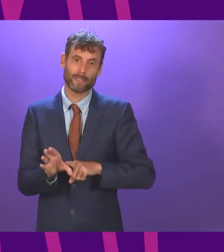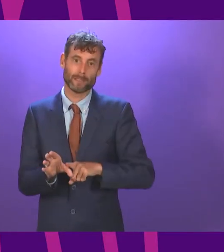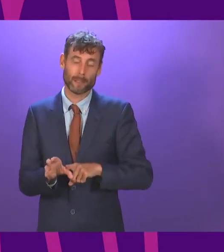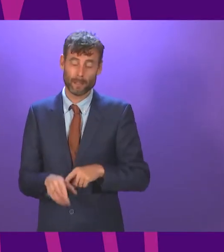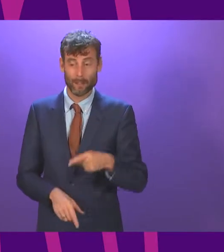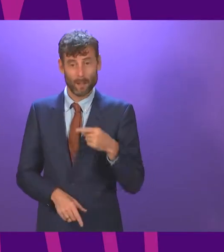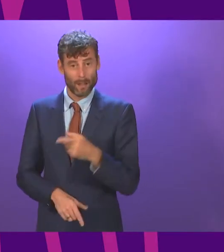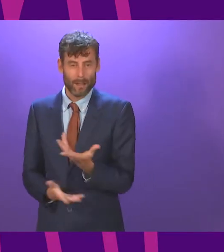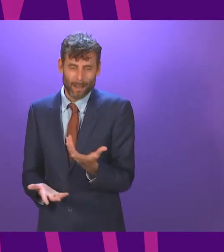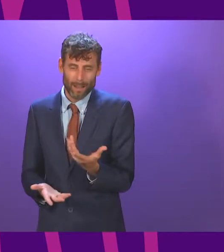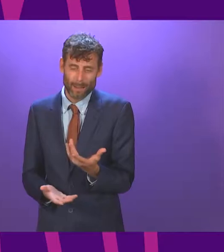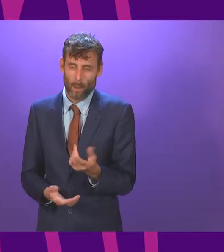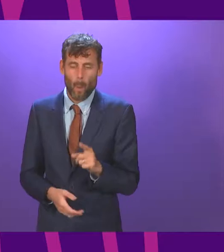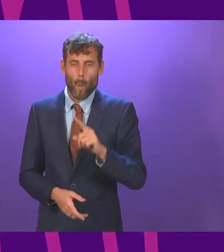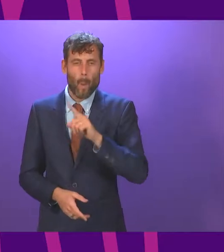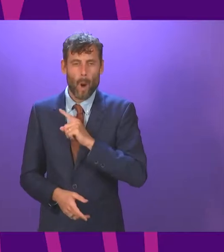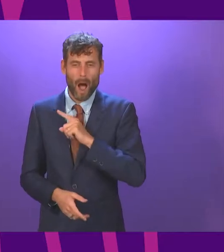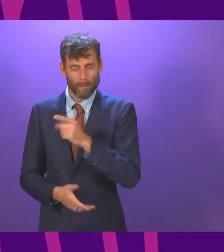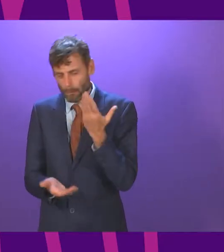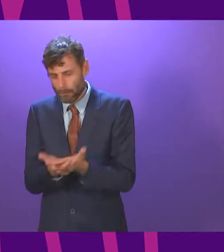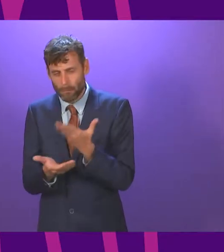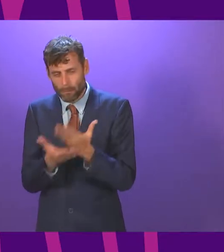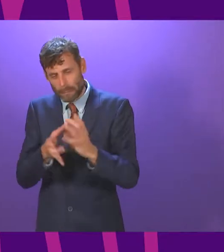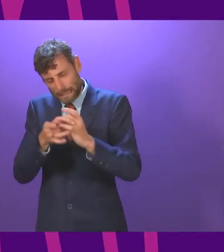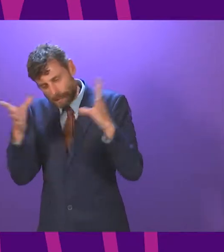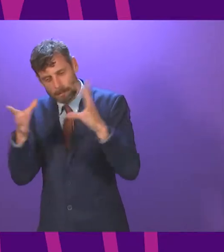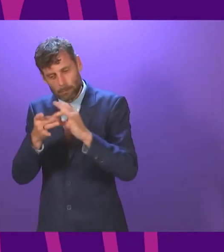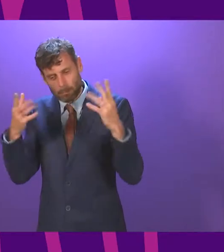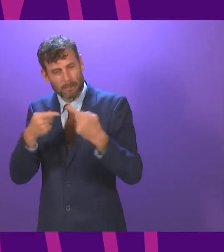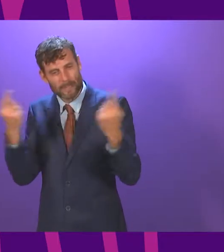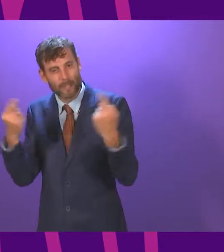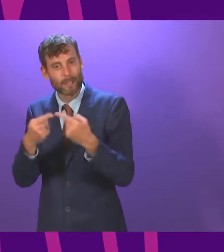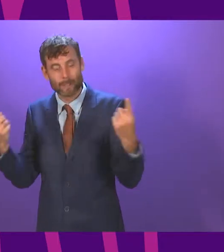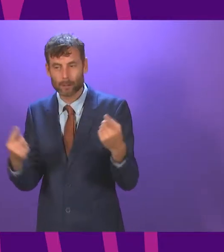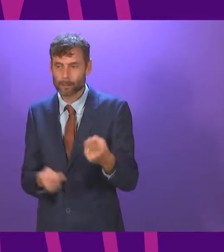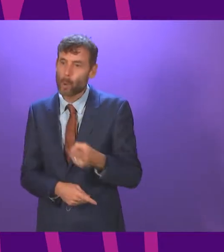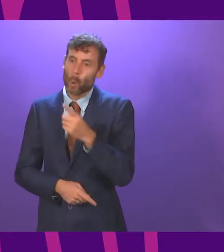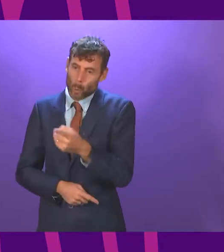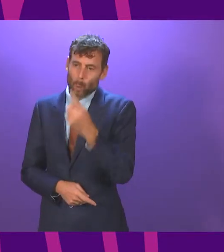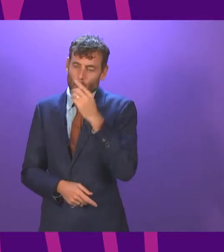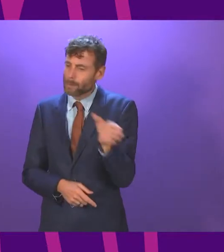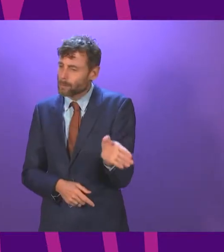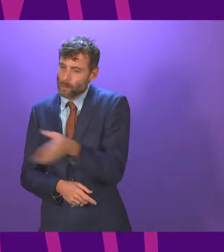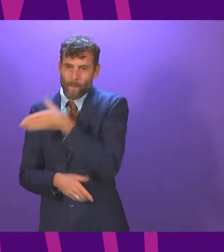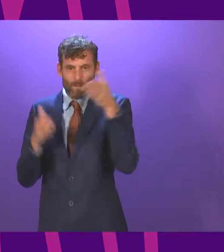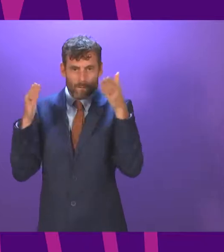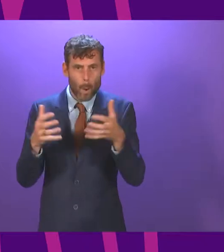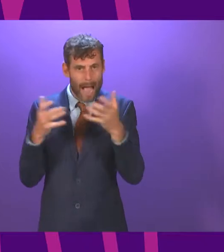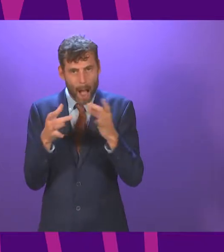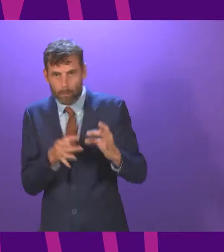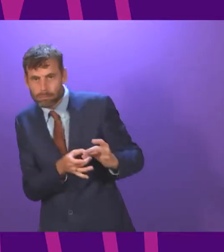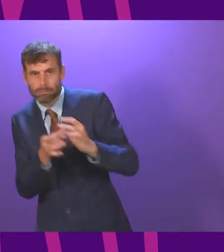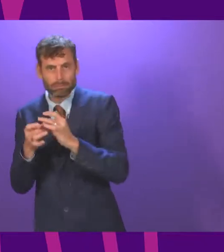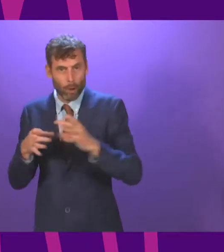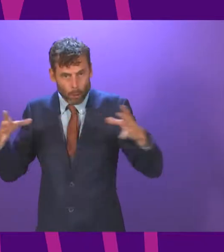Besideing Officer, we could have had a consensus here. We could have had an agreement on what Scotland needs to do to rebuild our economy, to create jobs